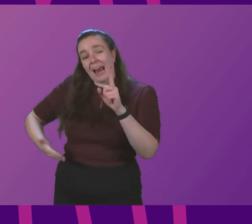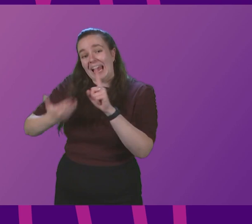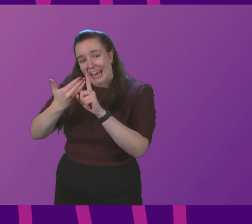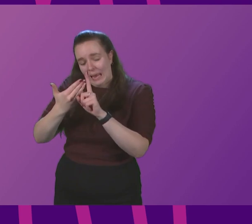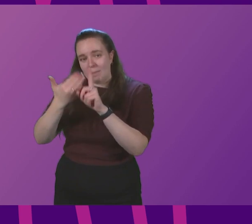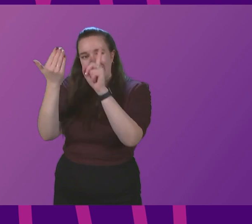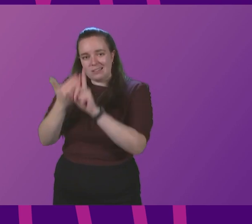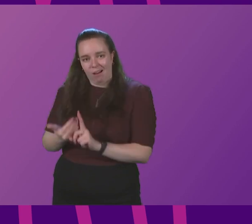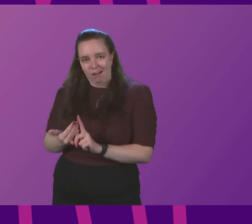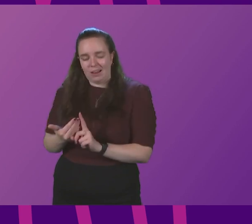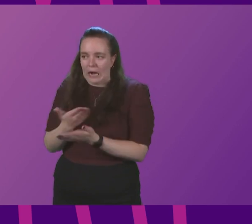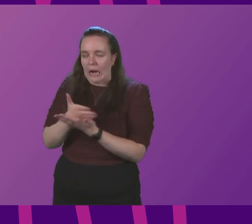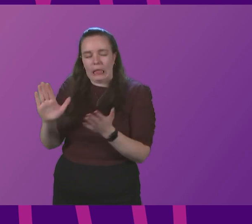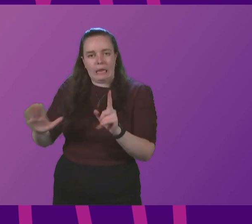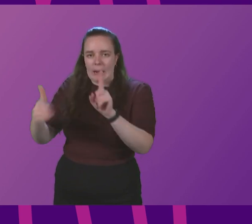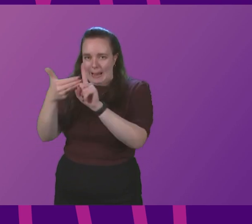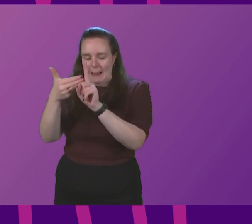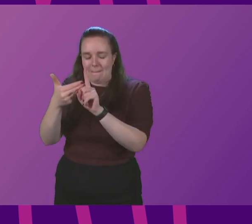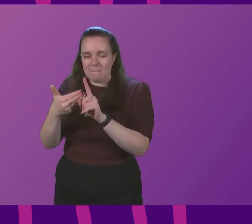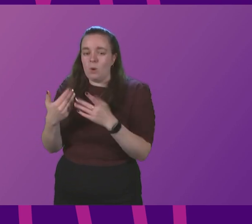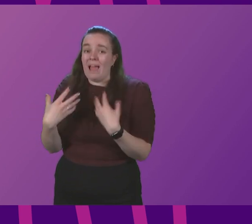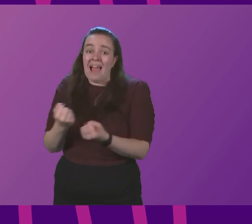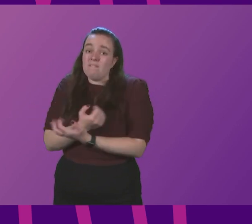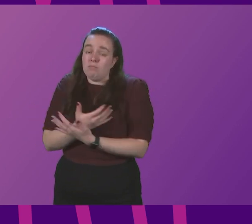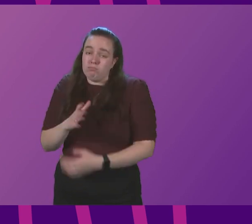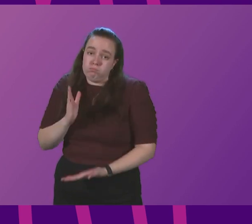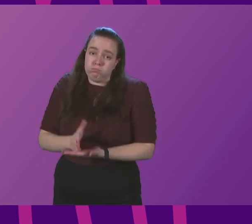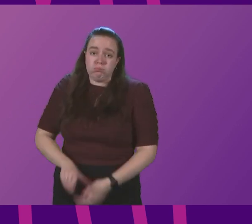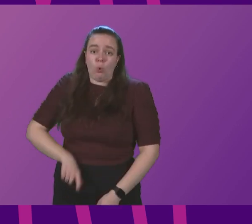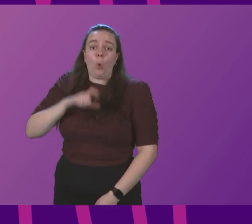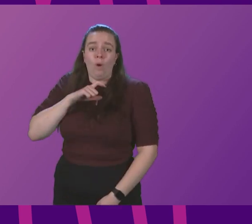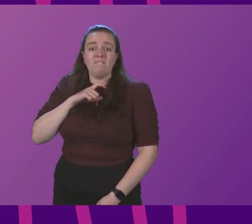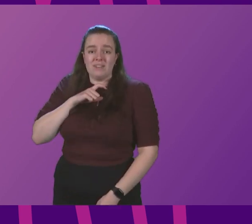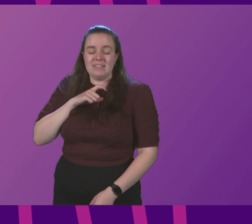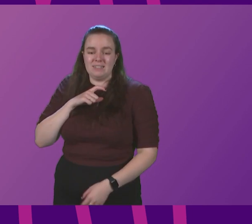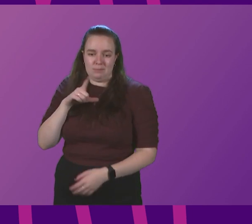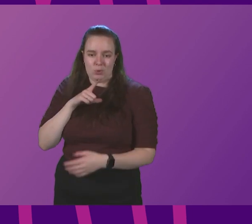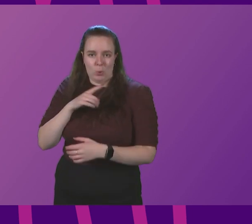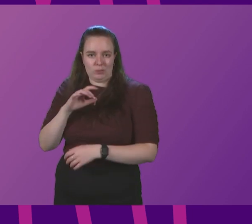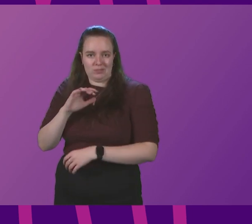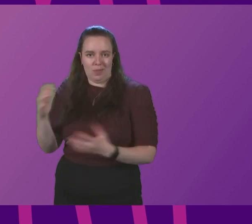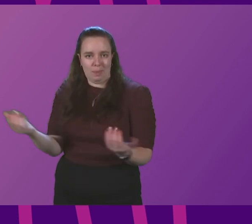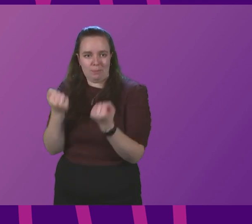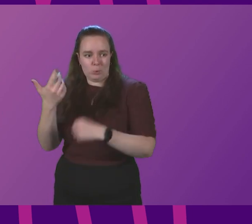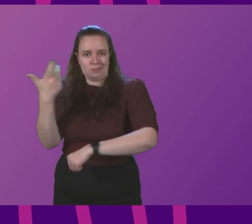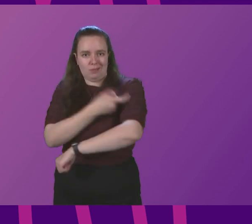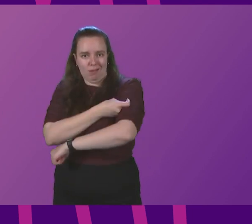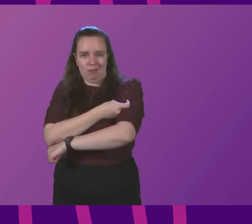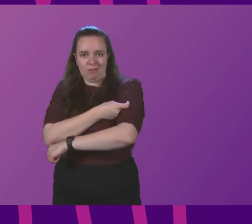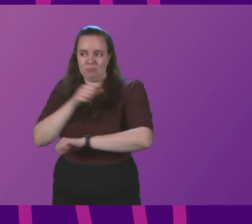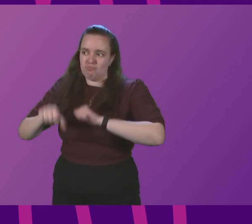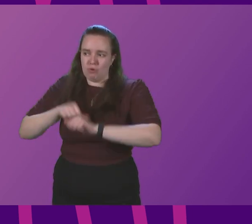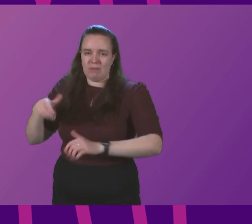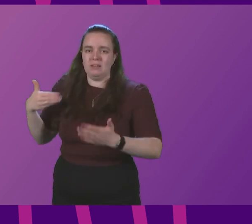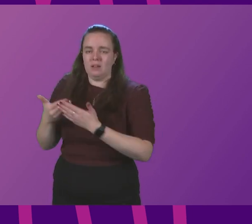target, a very clear aim, and we've got a lot of confidence in delivering this, given the progress of the booster programme so far, is that we want to